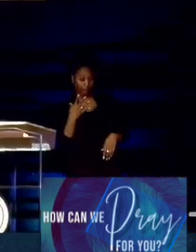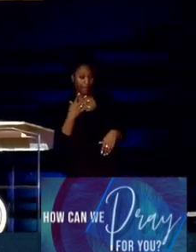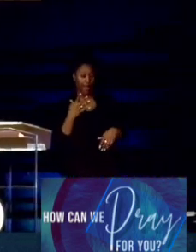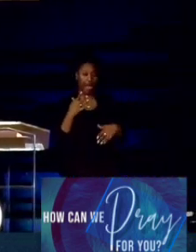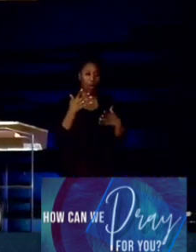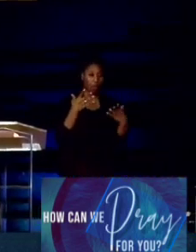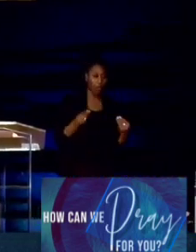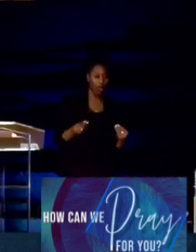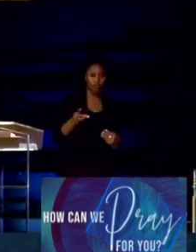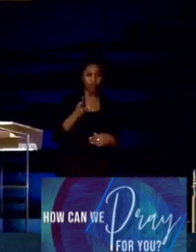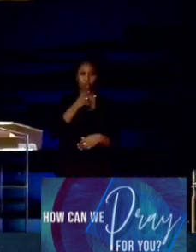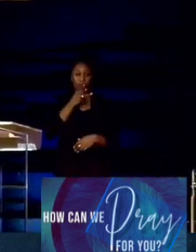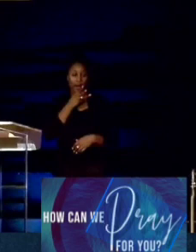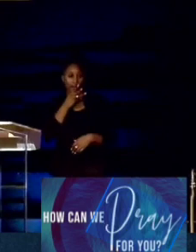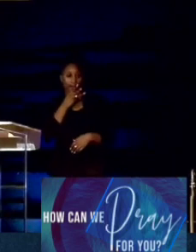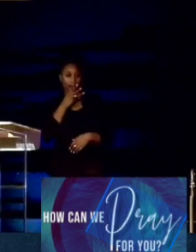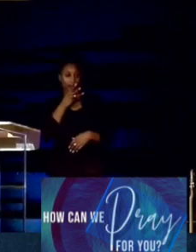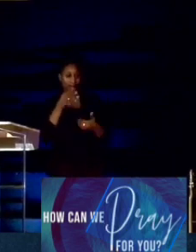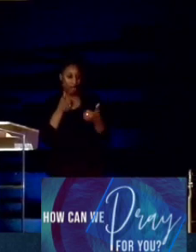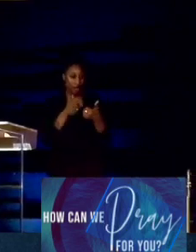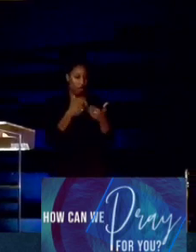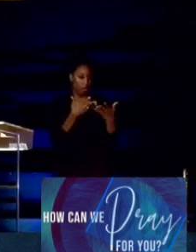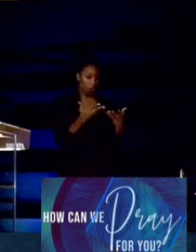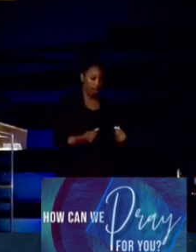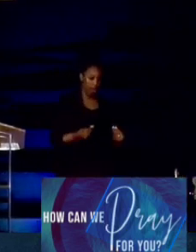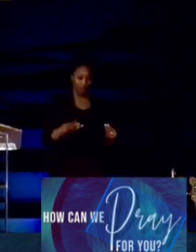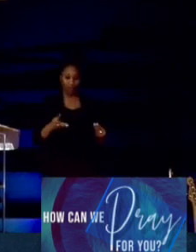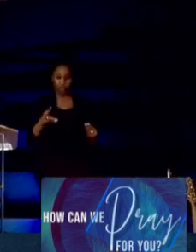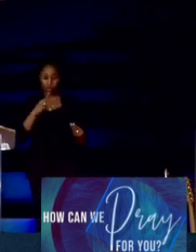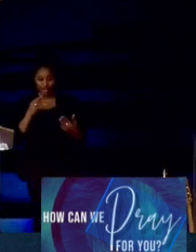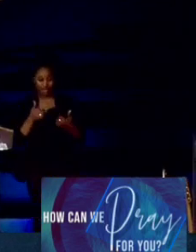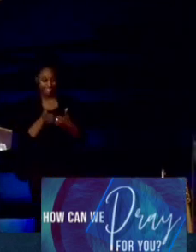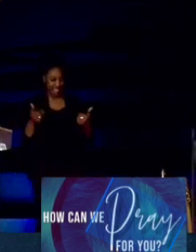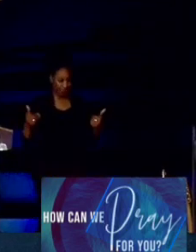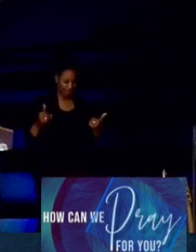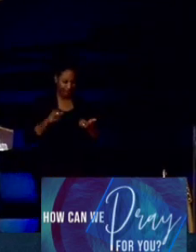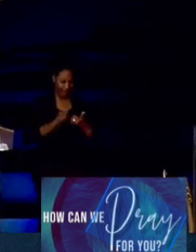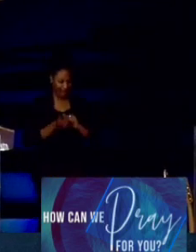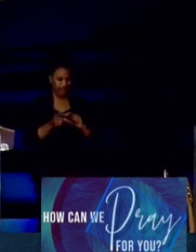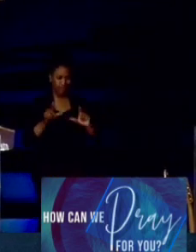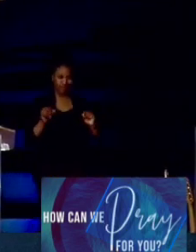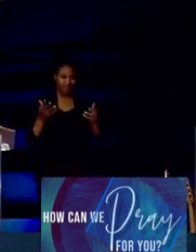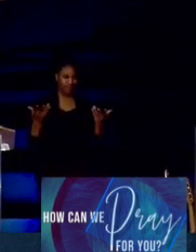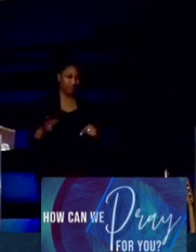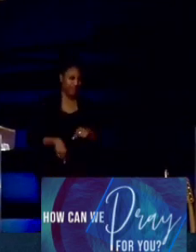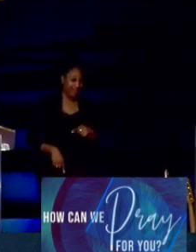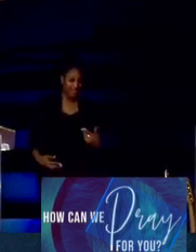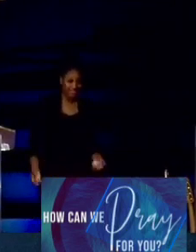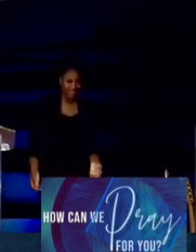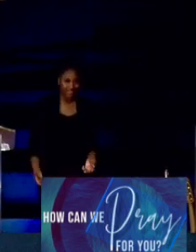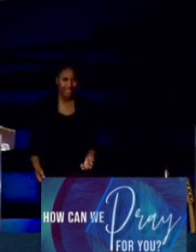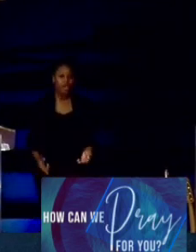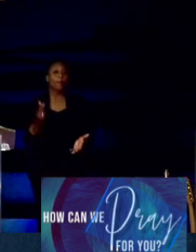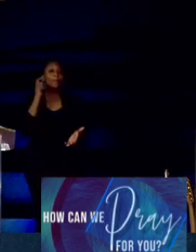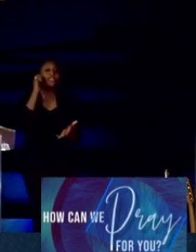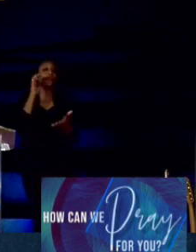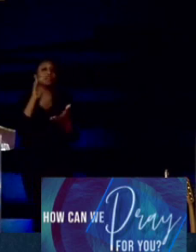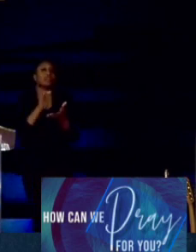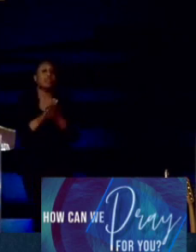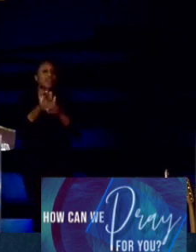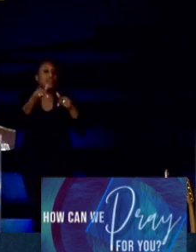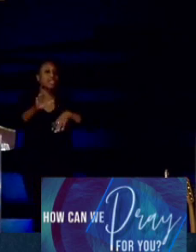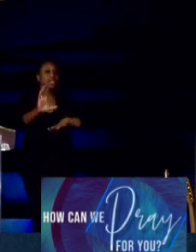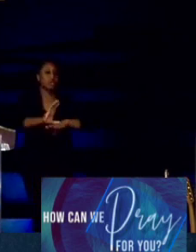water, I'll go with you. But since you can't pull it off, if you're going to believe in the Lord, you got to believe in his church.